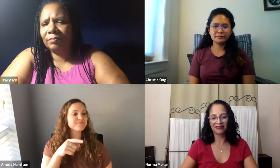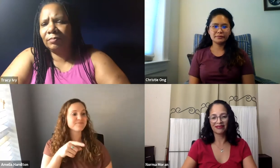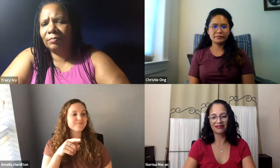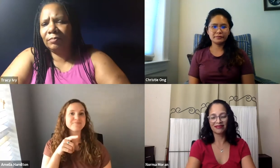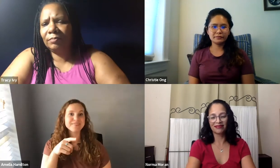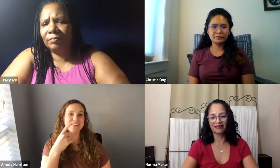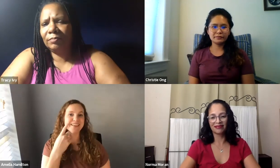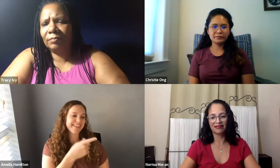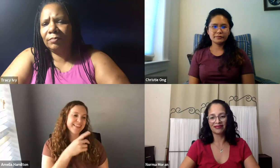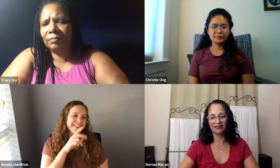Great.